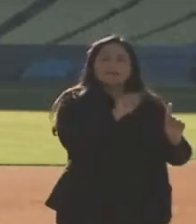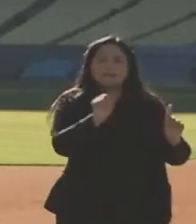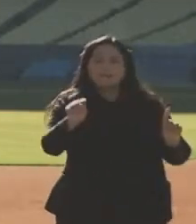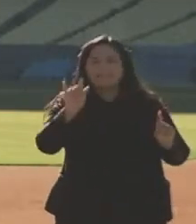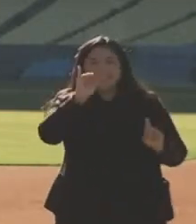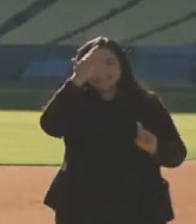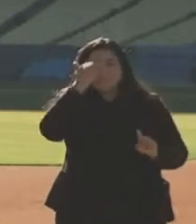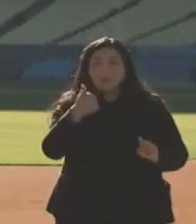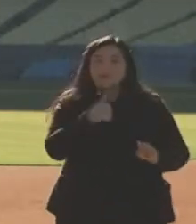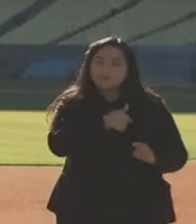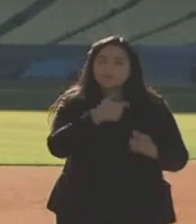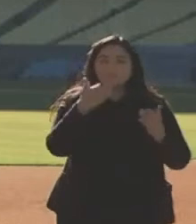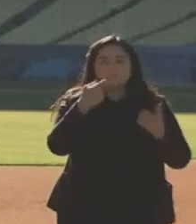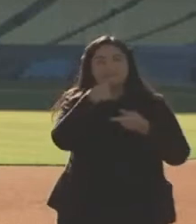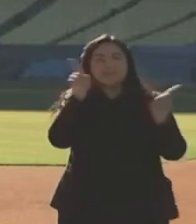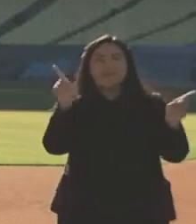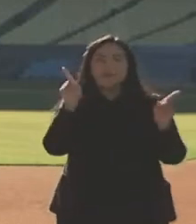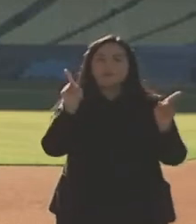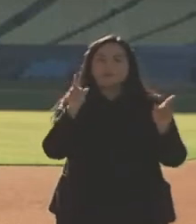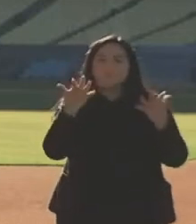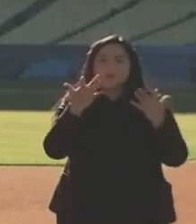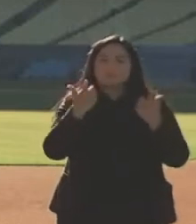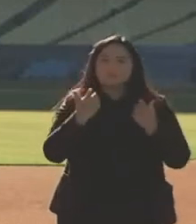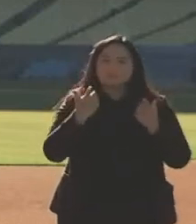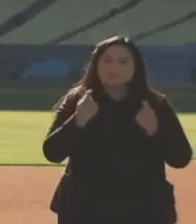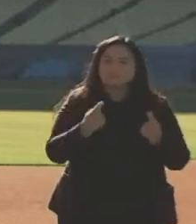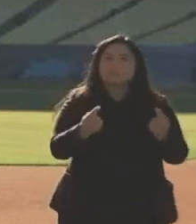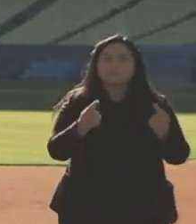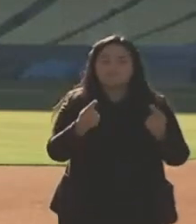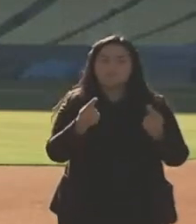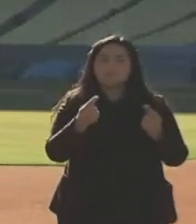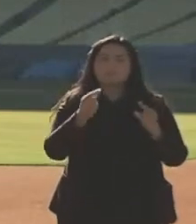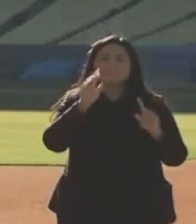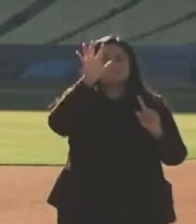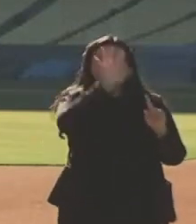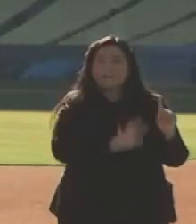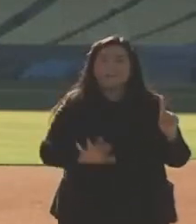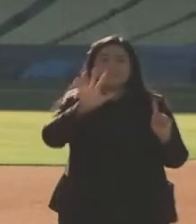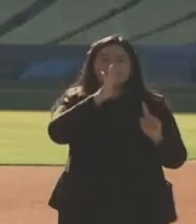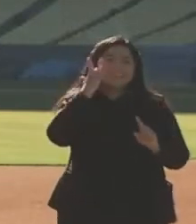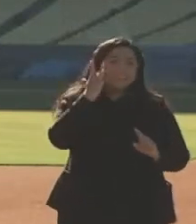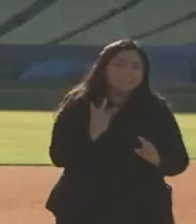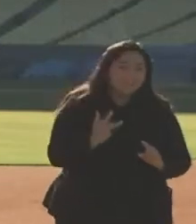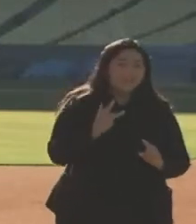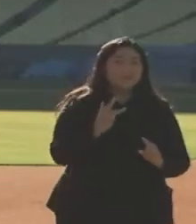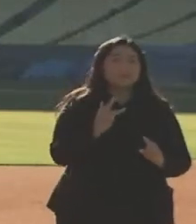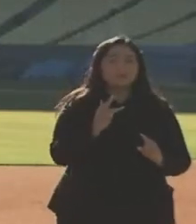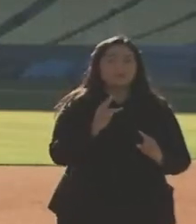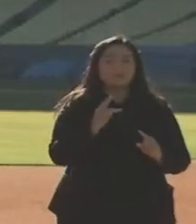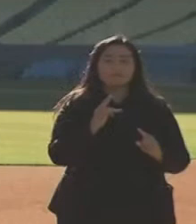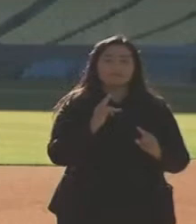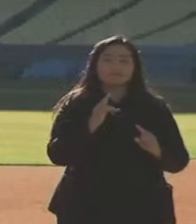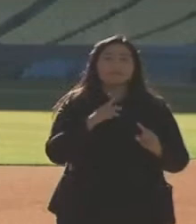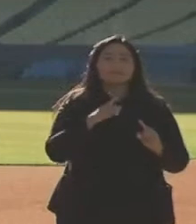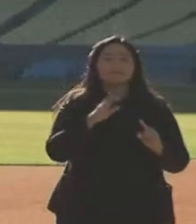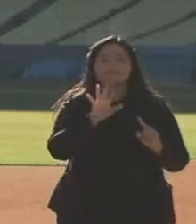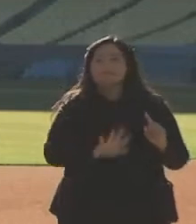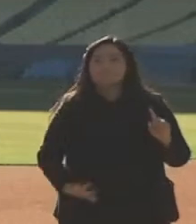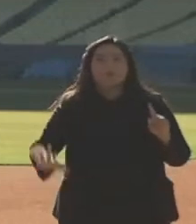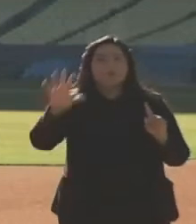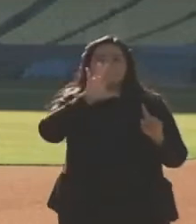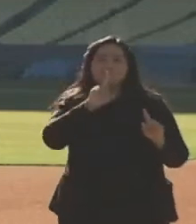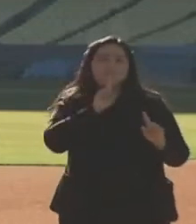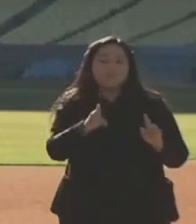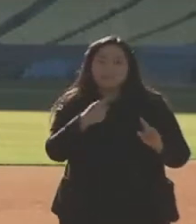done, not just at fairgrounds on the coast up and down the state of California, but in the inland part of the state. So it's a flywheel